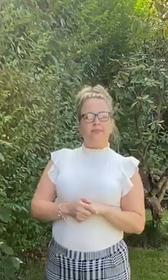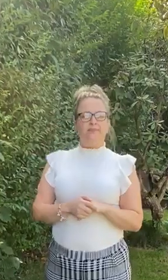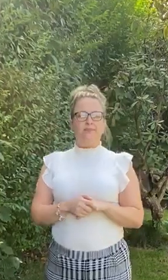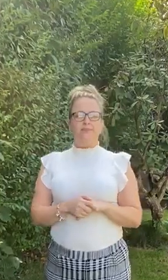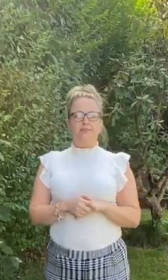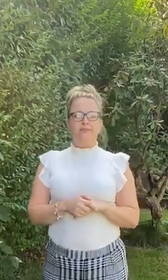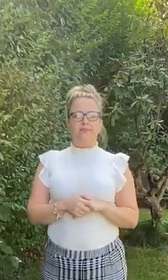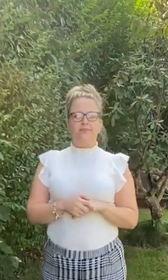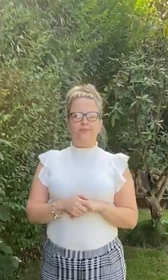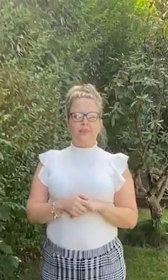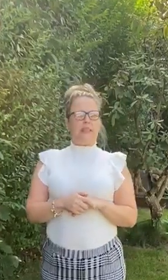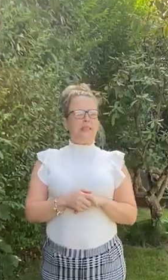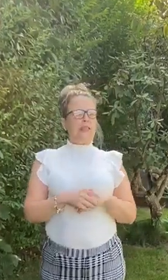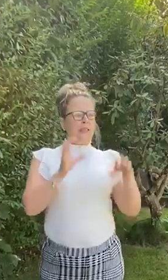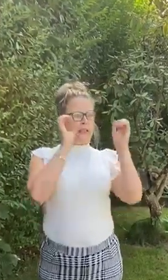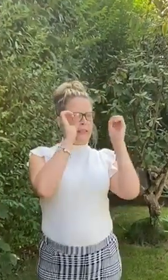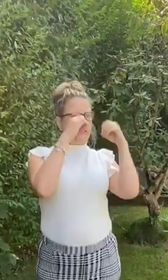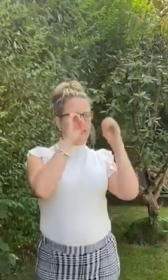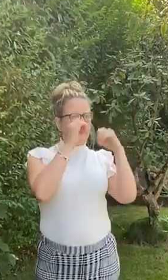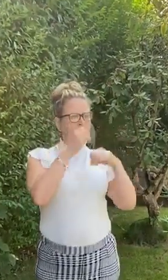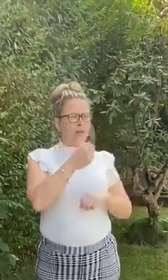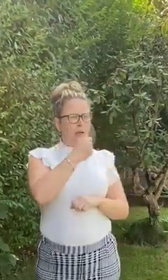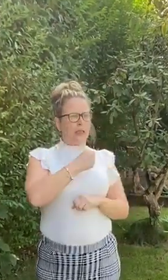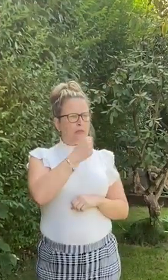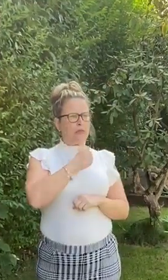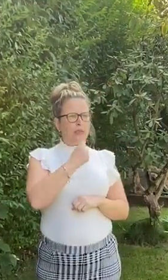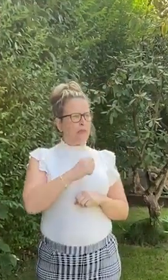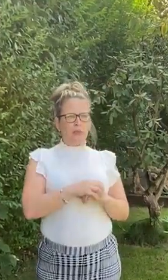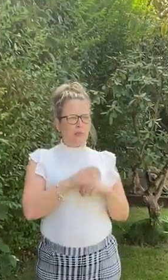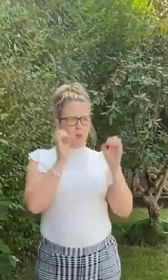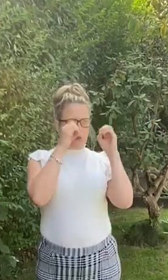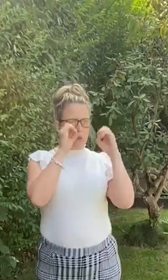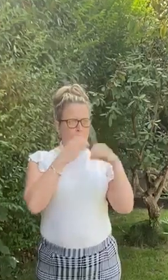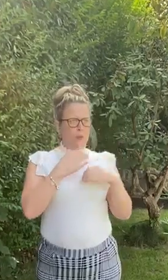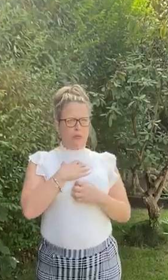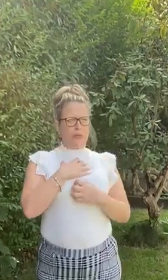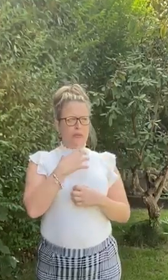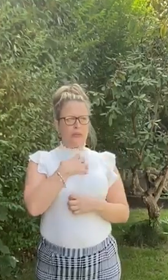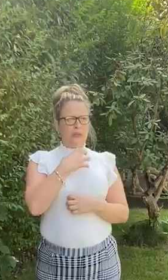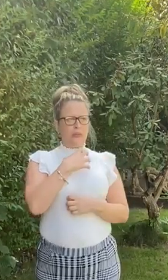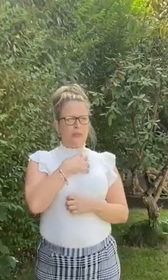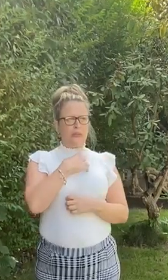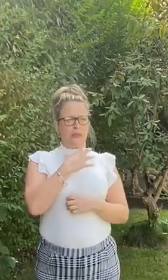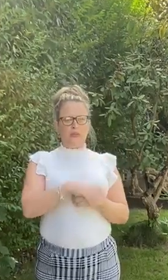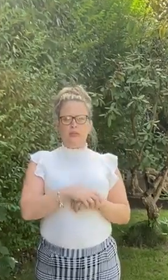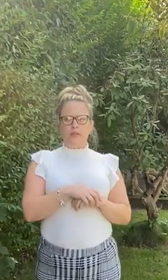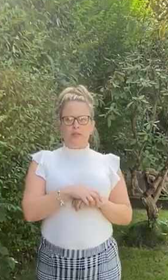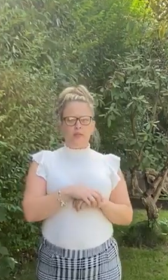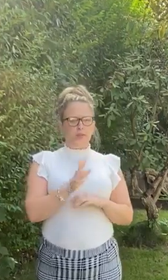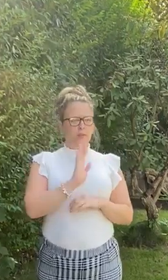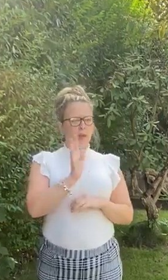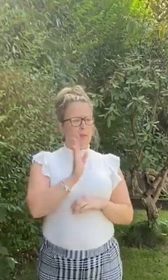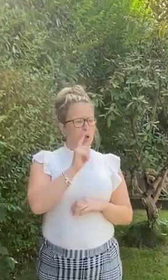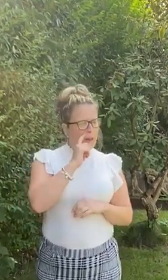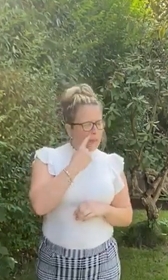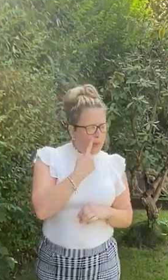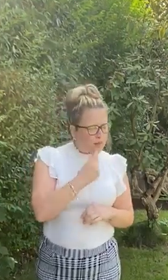Owl ice cream? Twi-hee-twoo-hoo! Goodbye, little mouse. And away, owl flew.